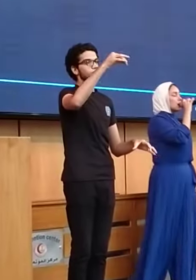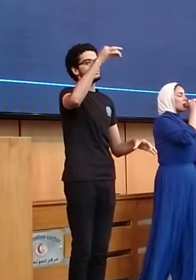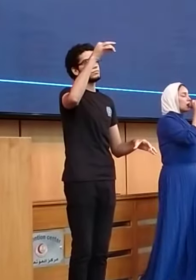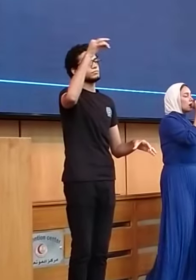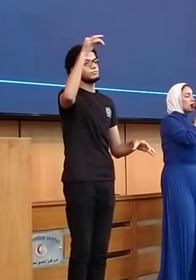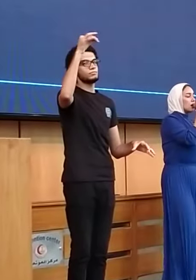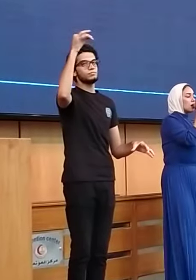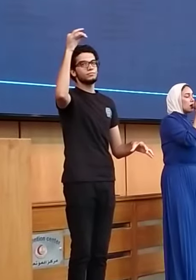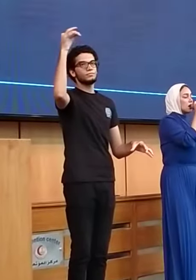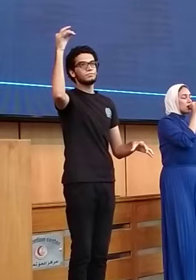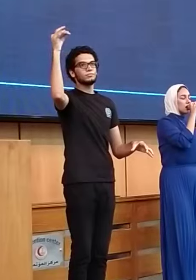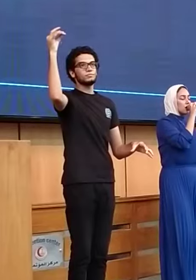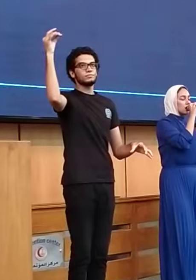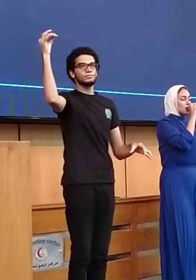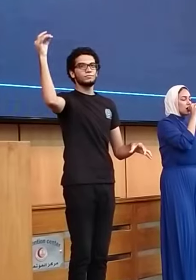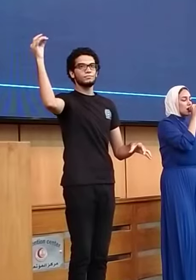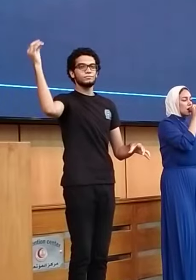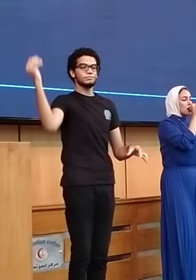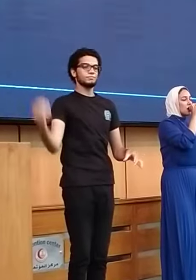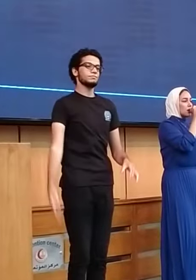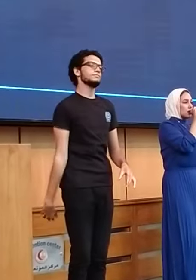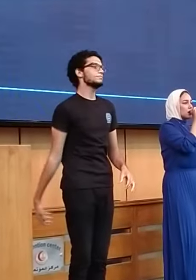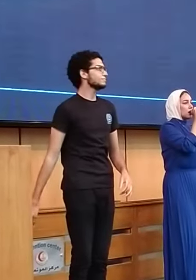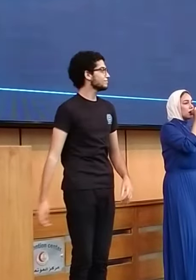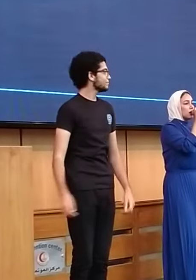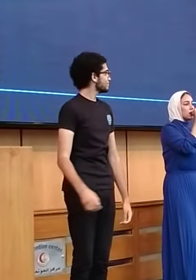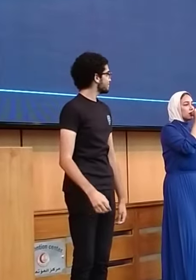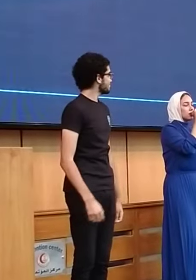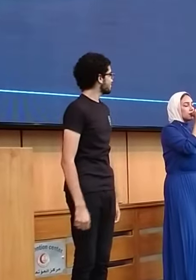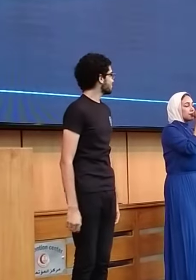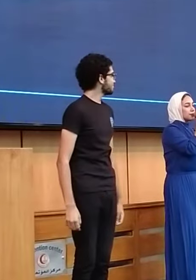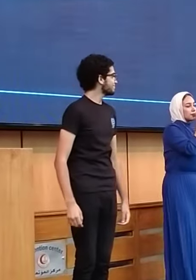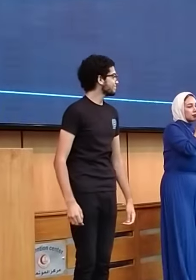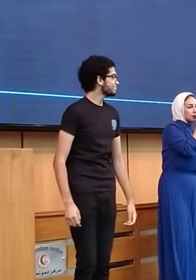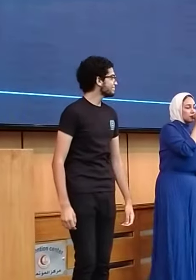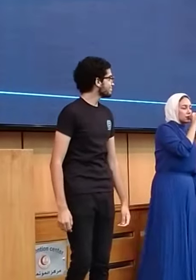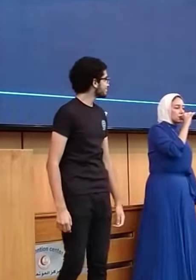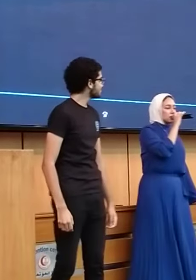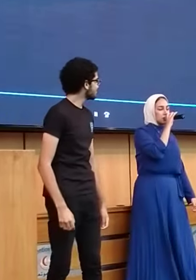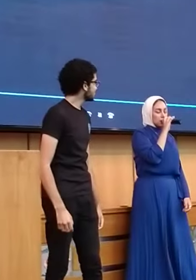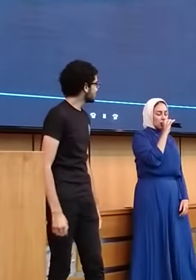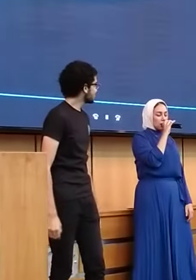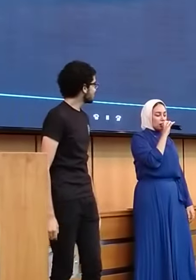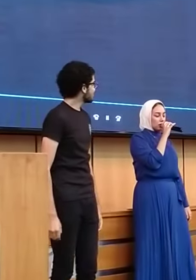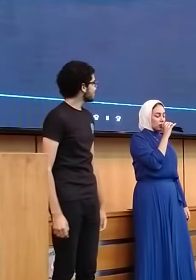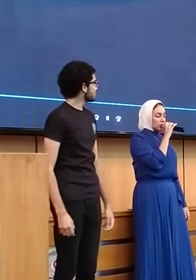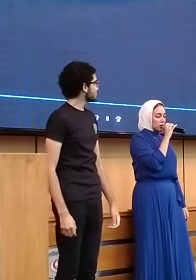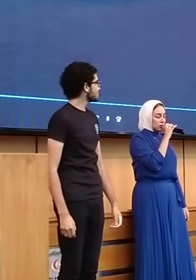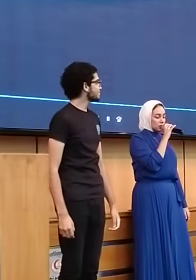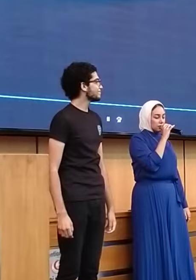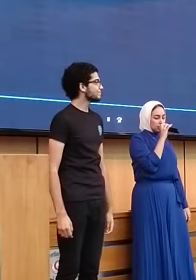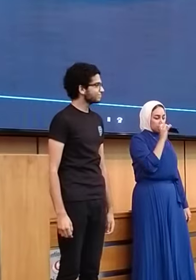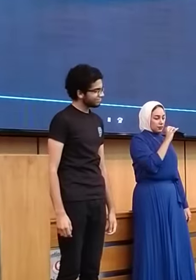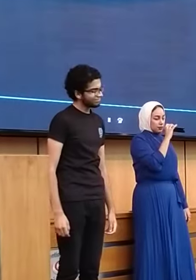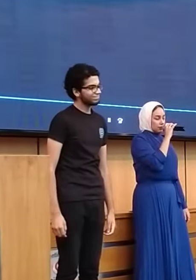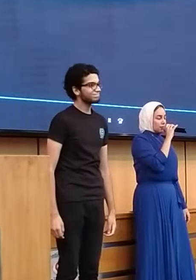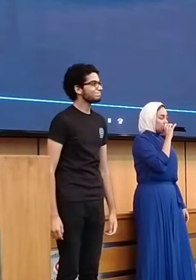But I'll be free, yeah I'll be